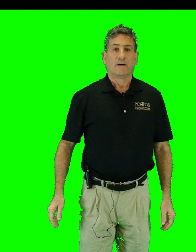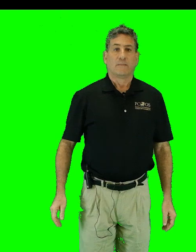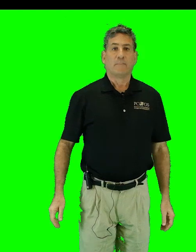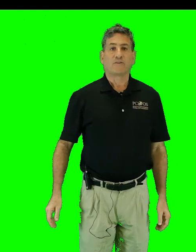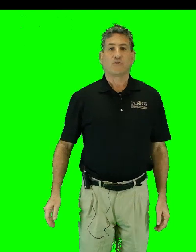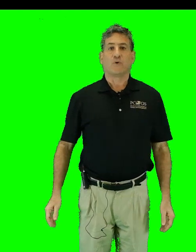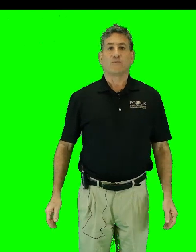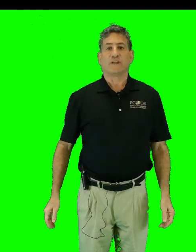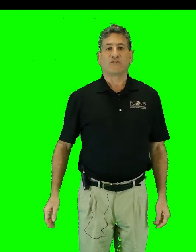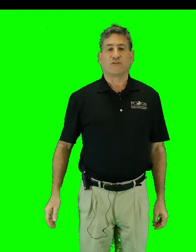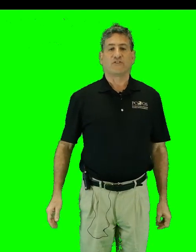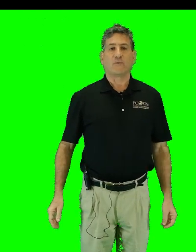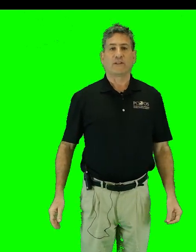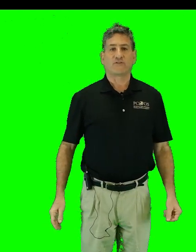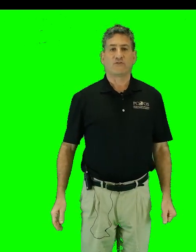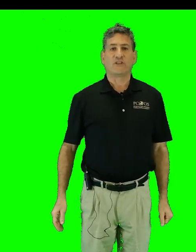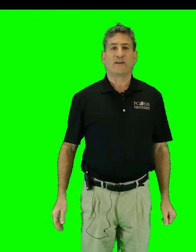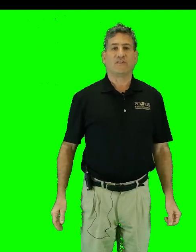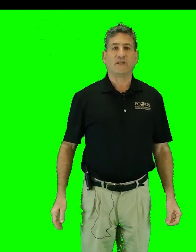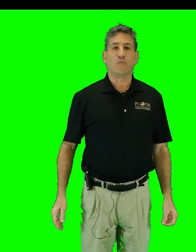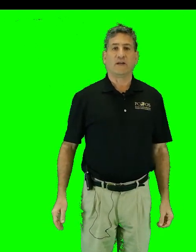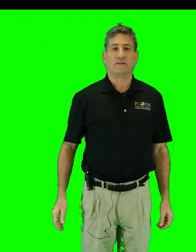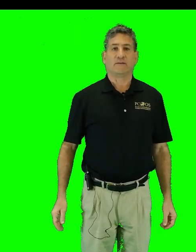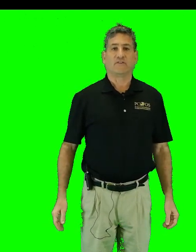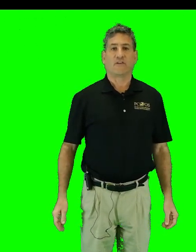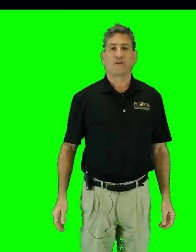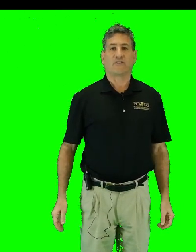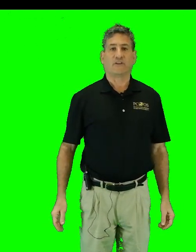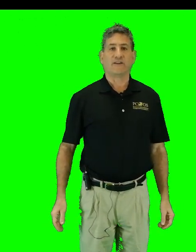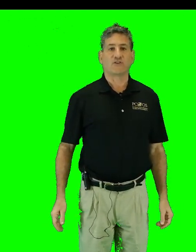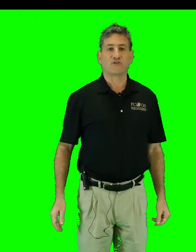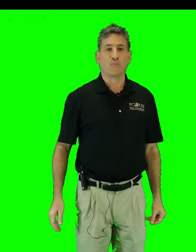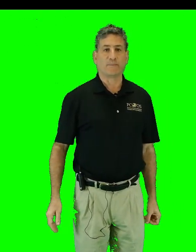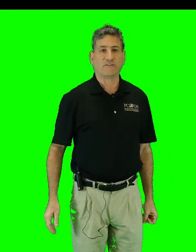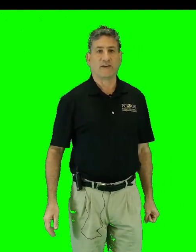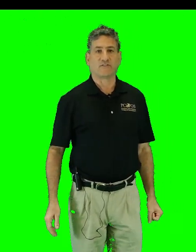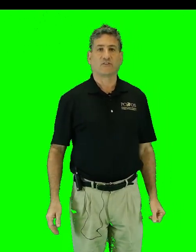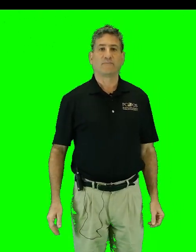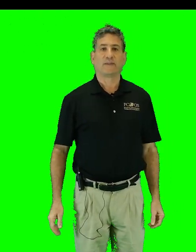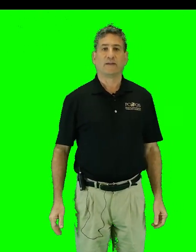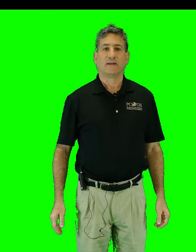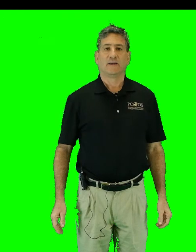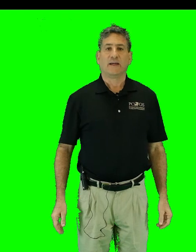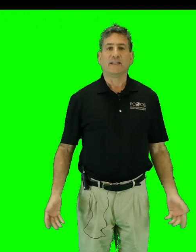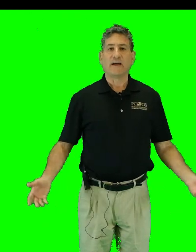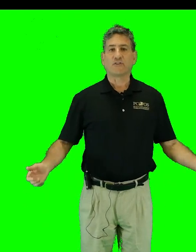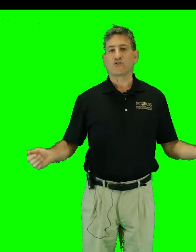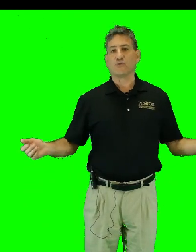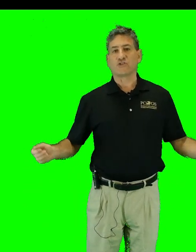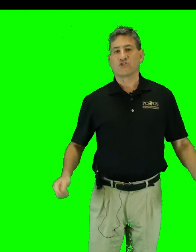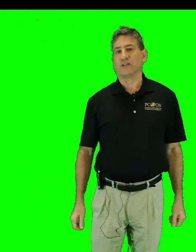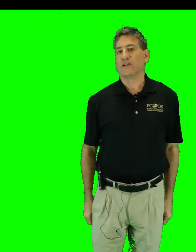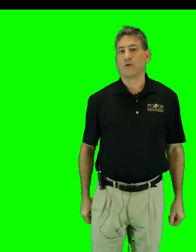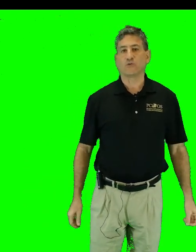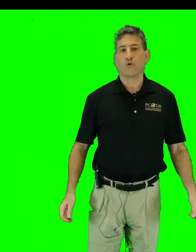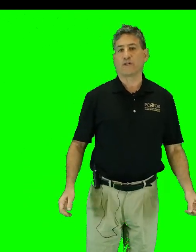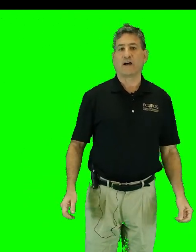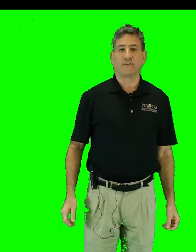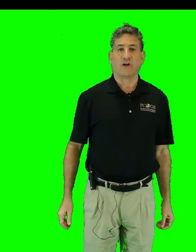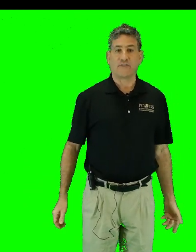Module 1 Relational Summary Lecture GSE 1 Southern Oscillations Ripple Effects In Neville Shute's chilling Cold War novel On